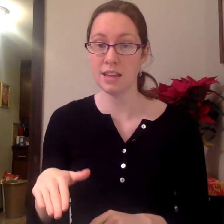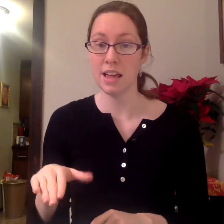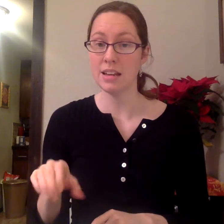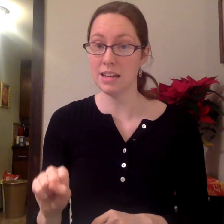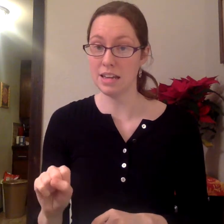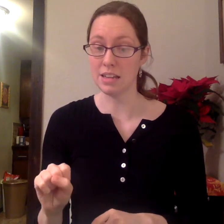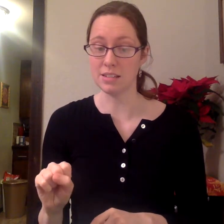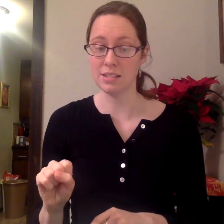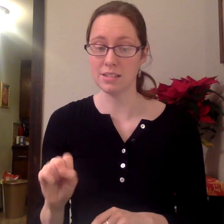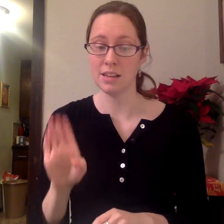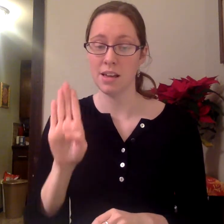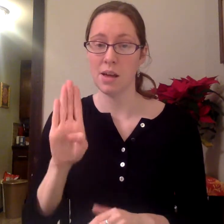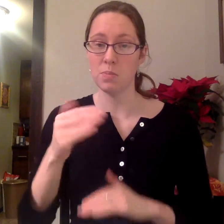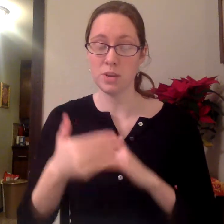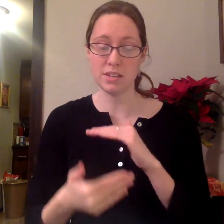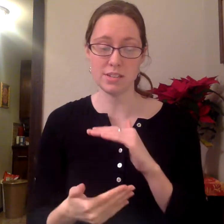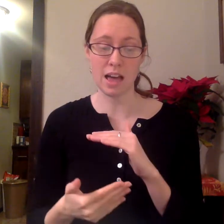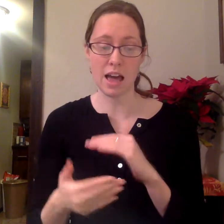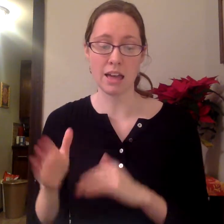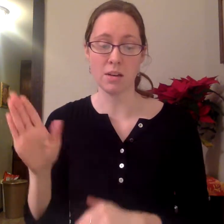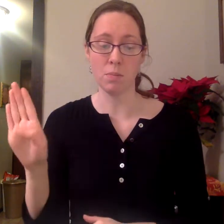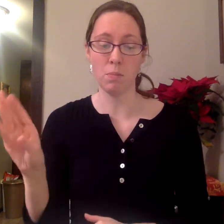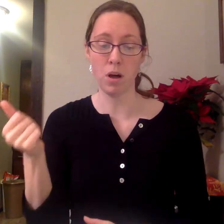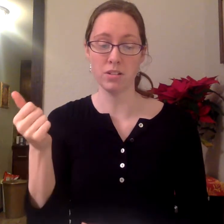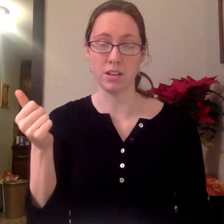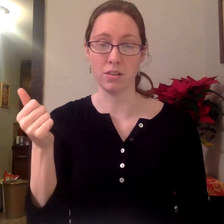knees beside Balto.